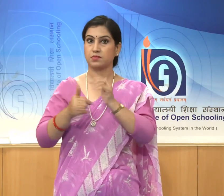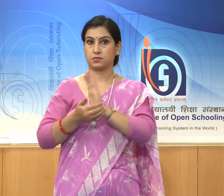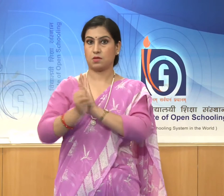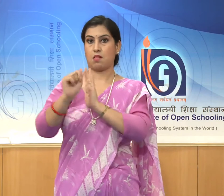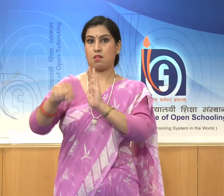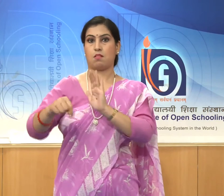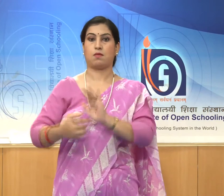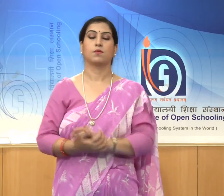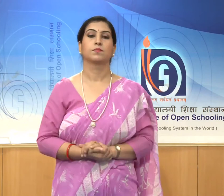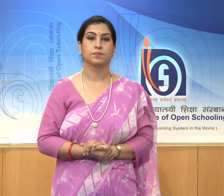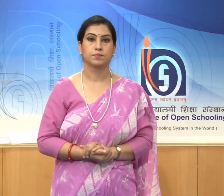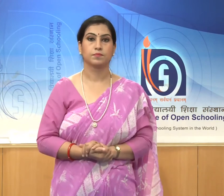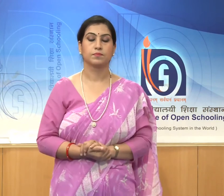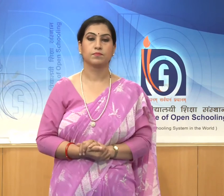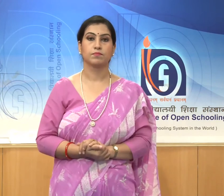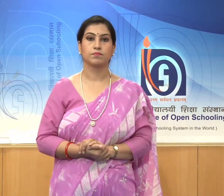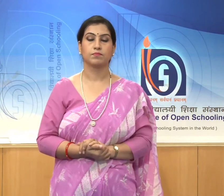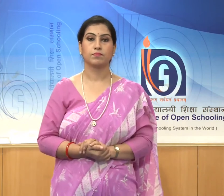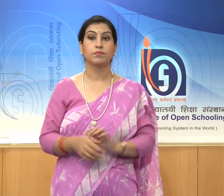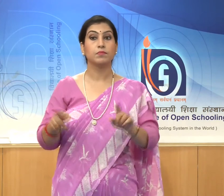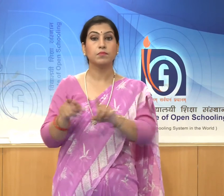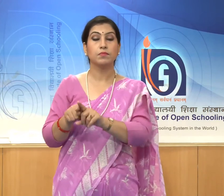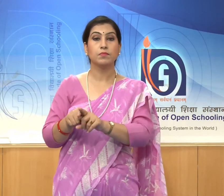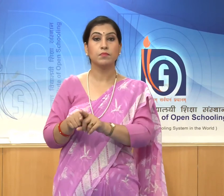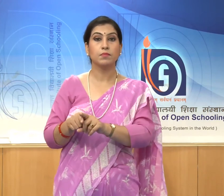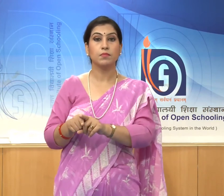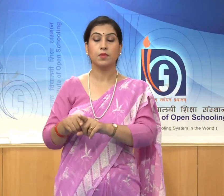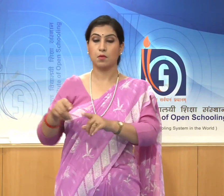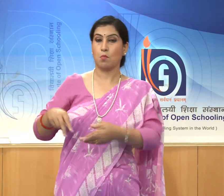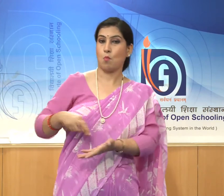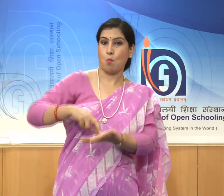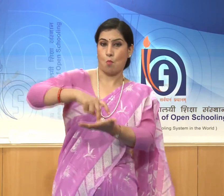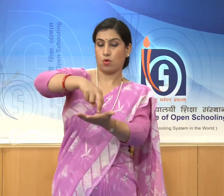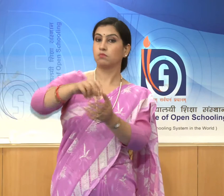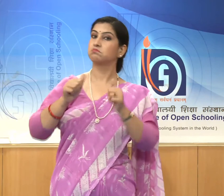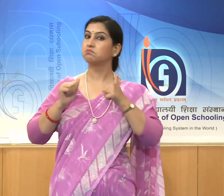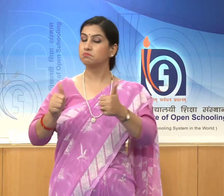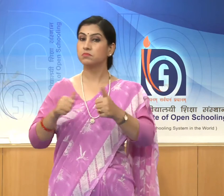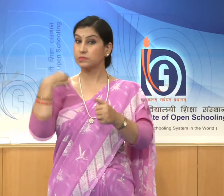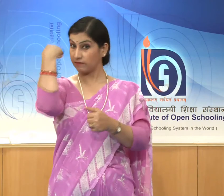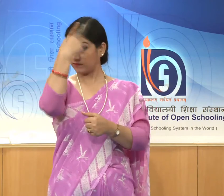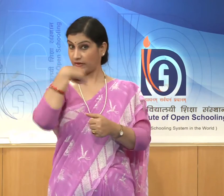The modelling is tight and the face is